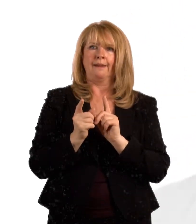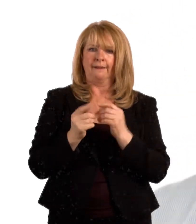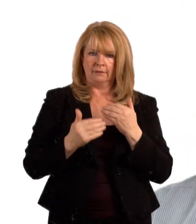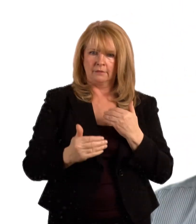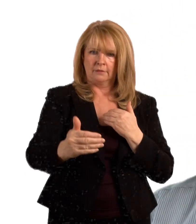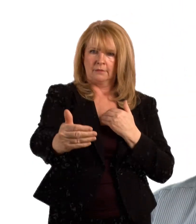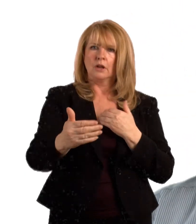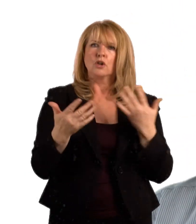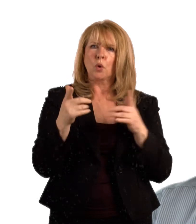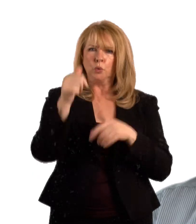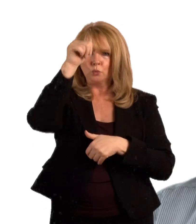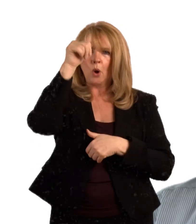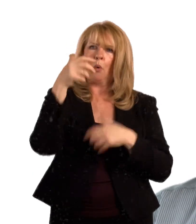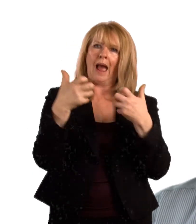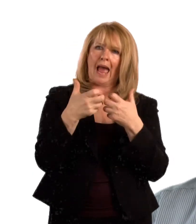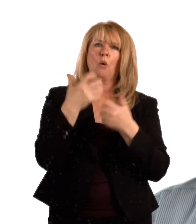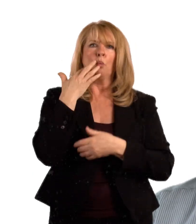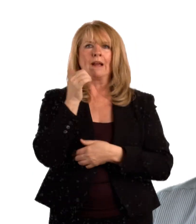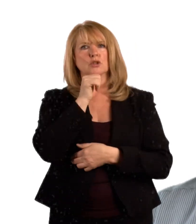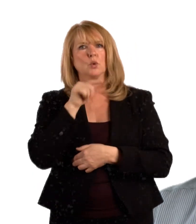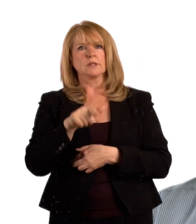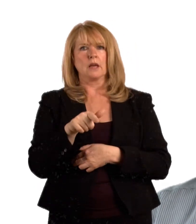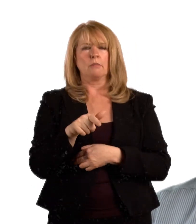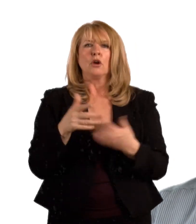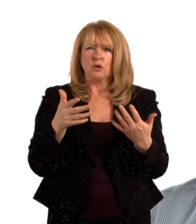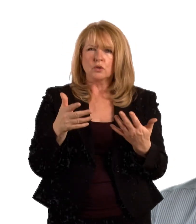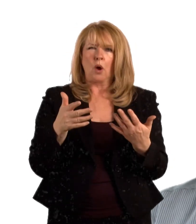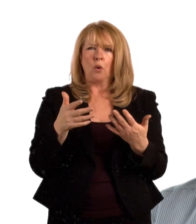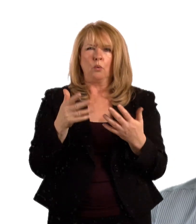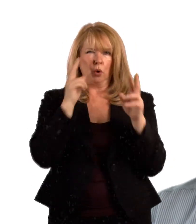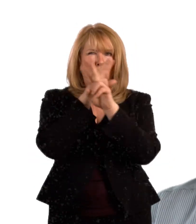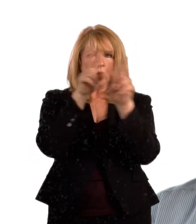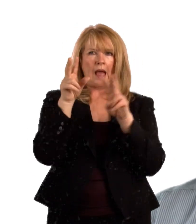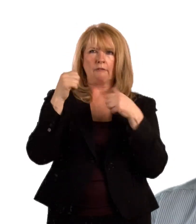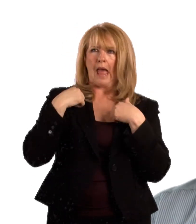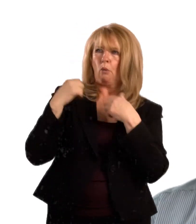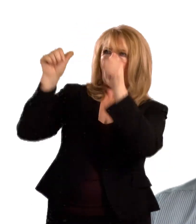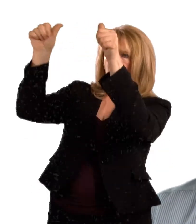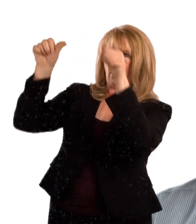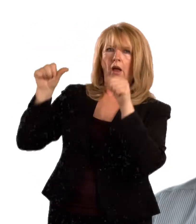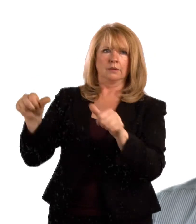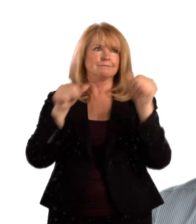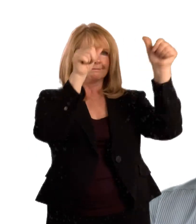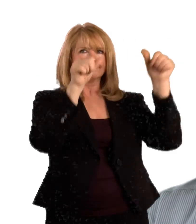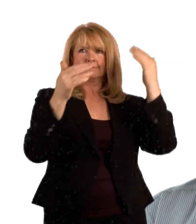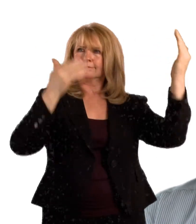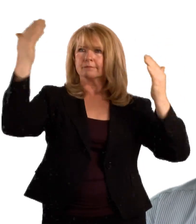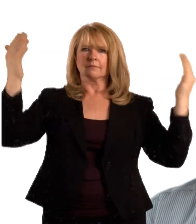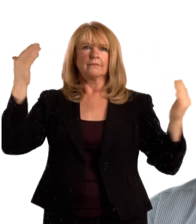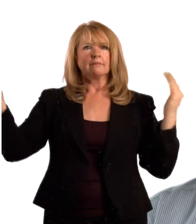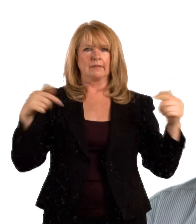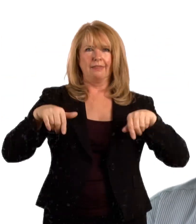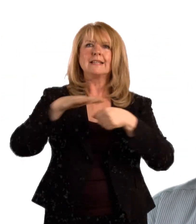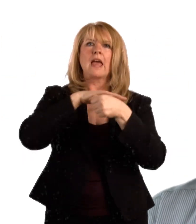The Public Health Department is further promoting the awareness of antibiotics and about using antibiotics responsibly via a publicity